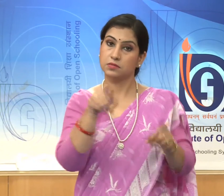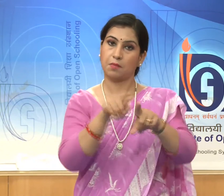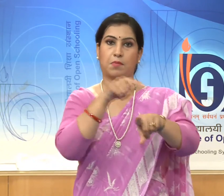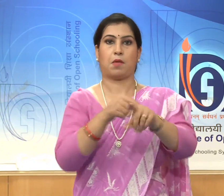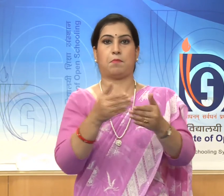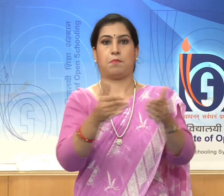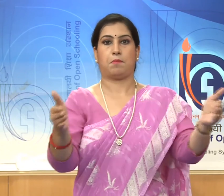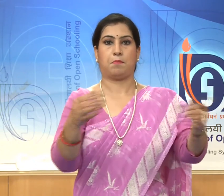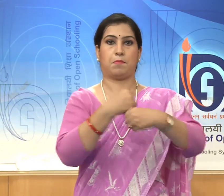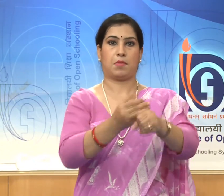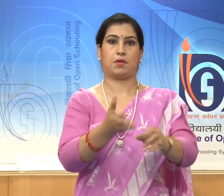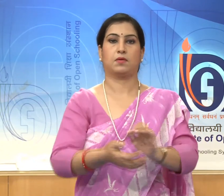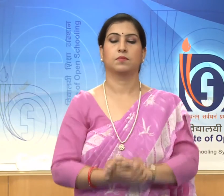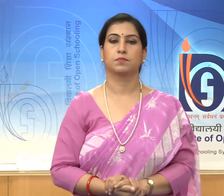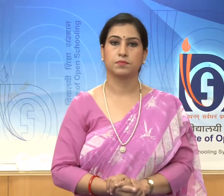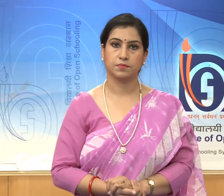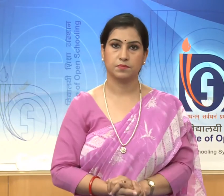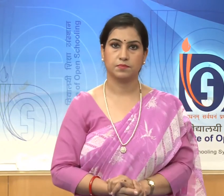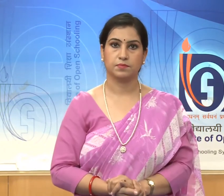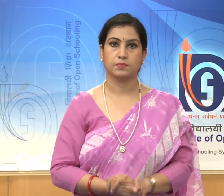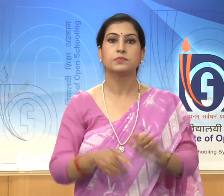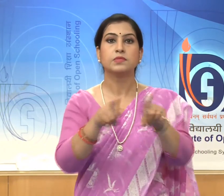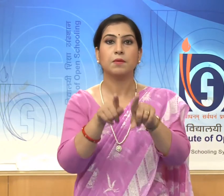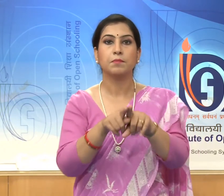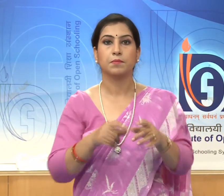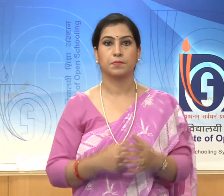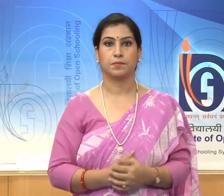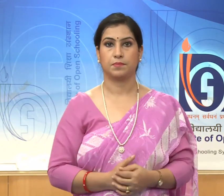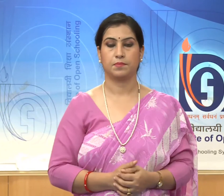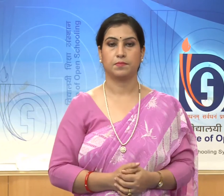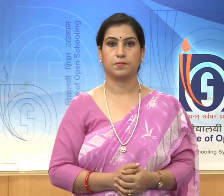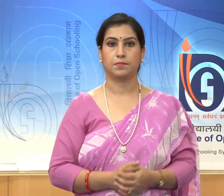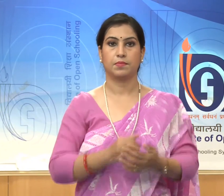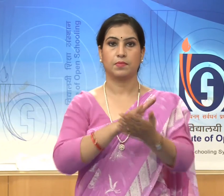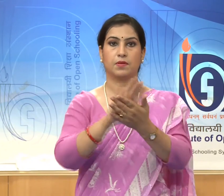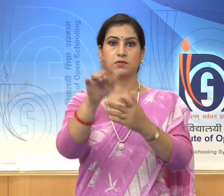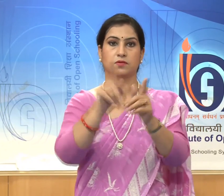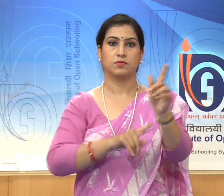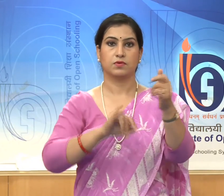like Haisalaswara temple